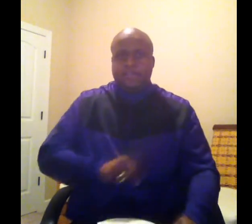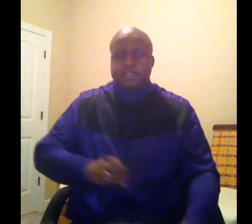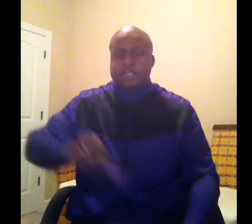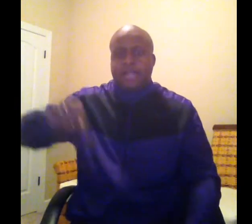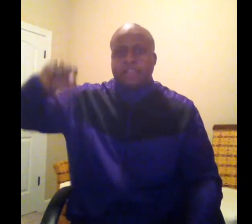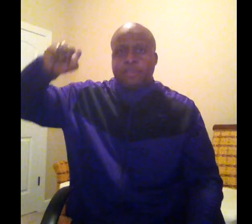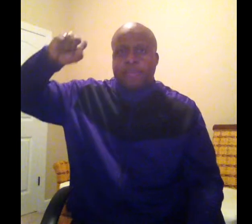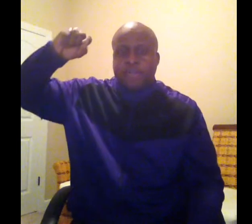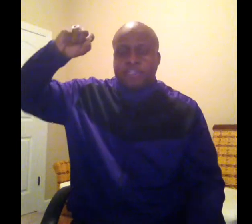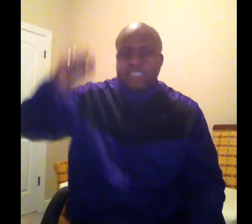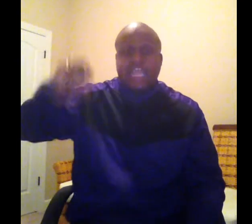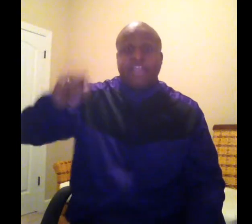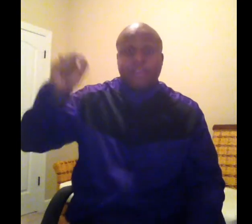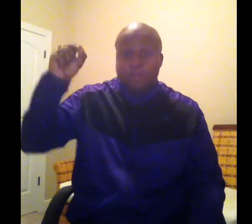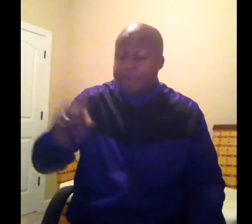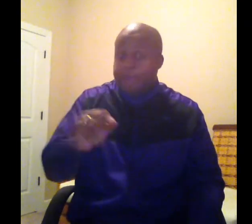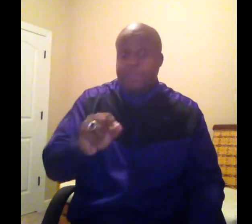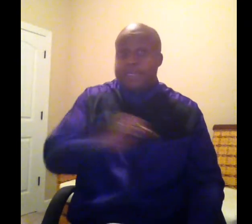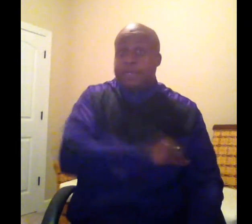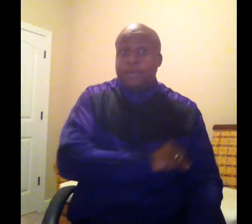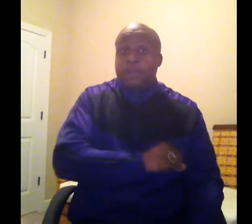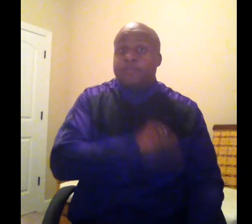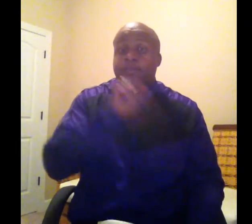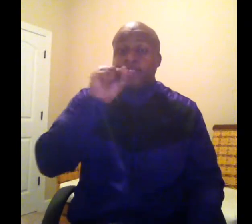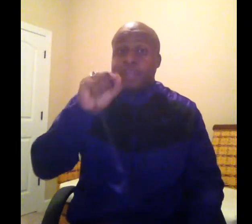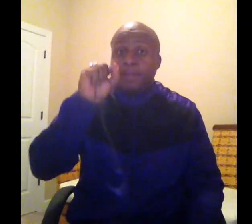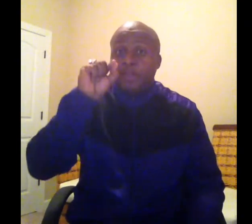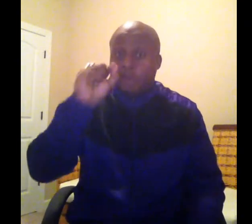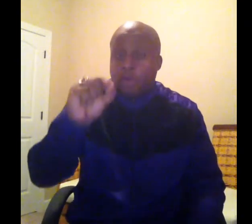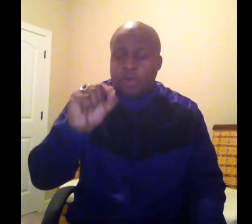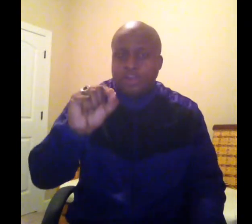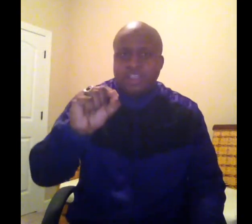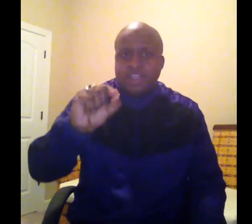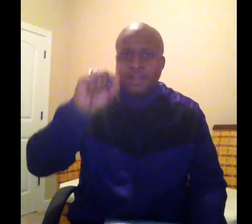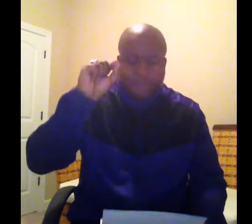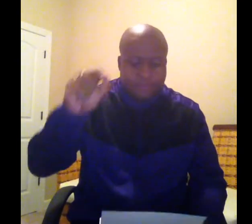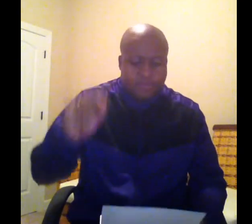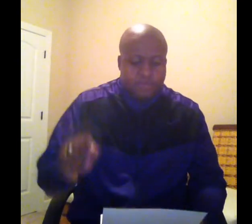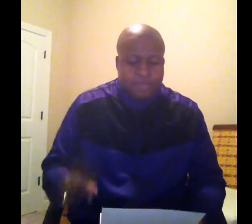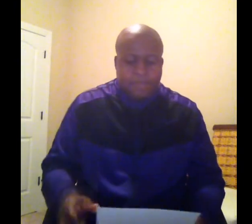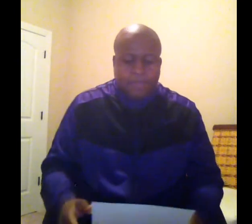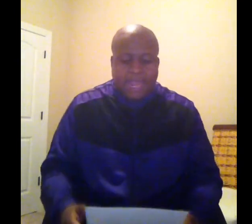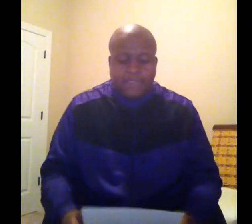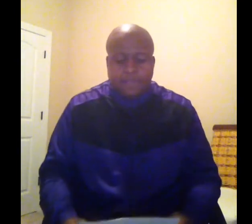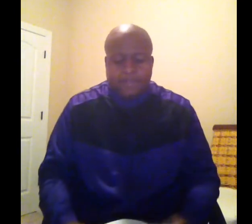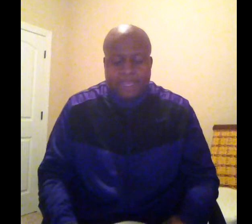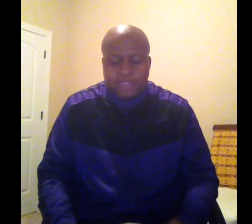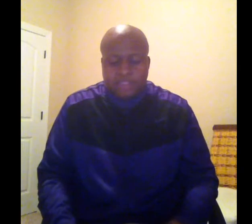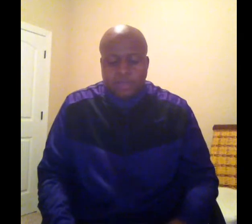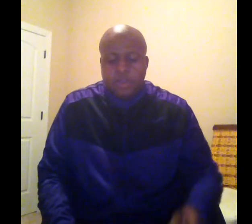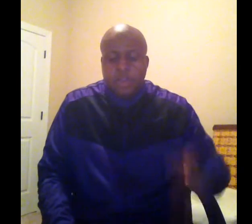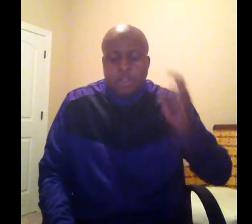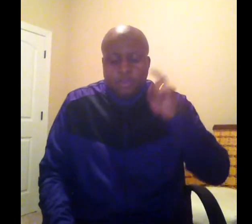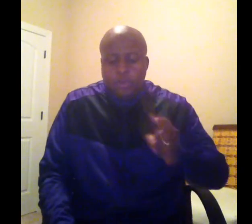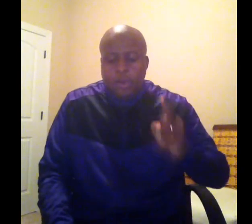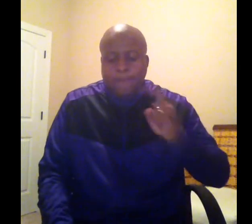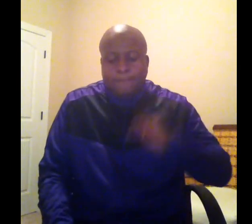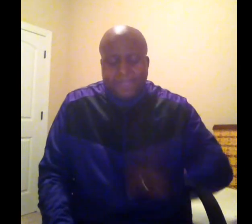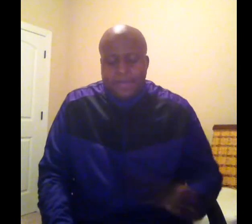that God's about to take you public, literally from some of the corners that you've been backed up into. You are better.